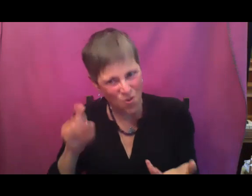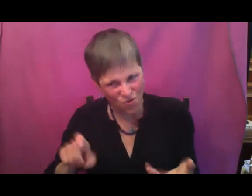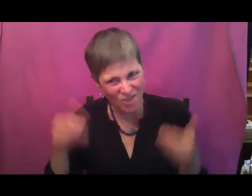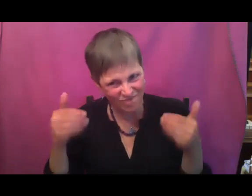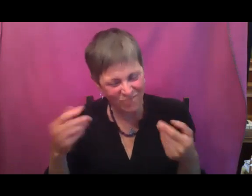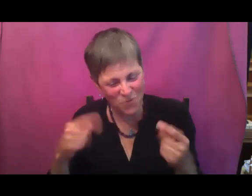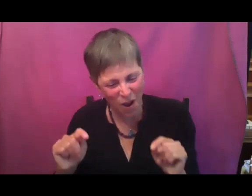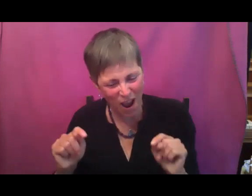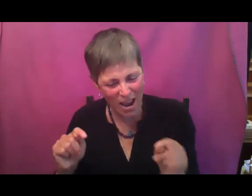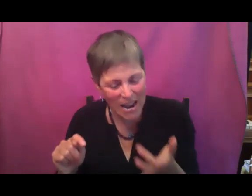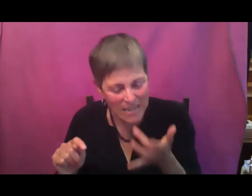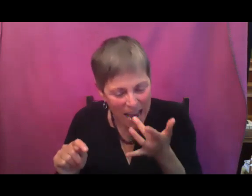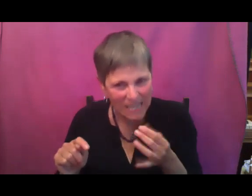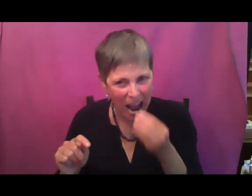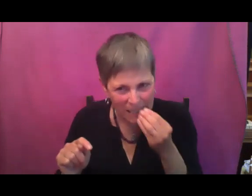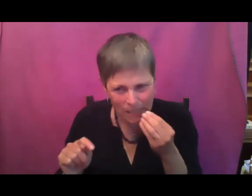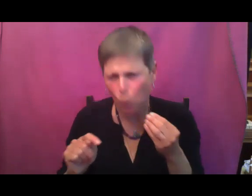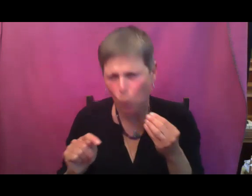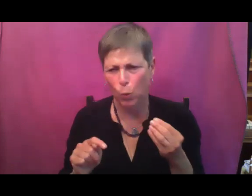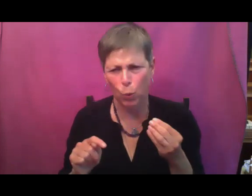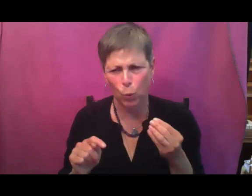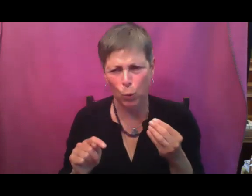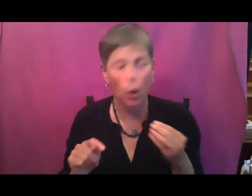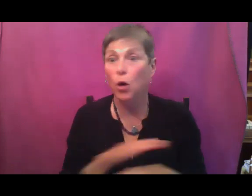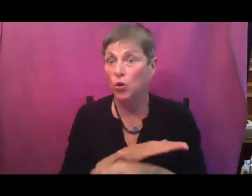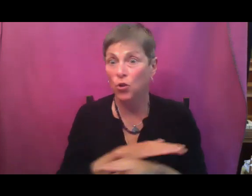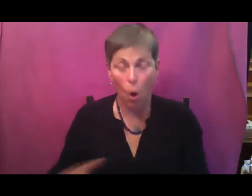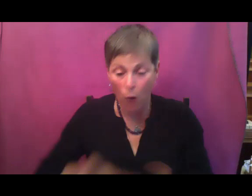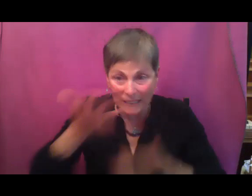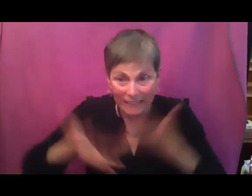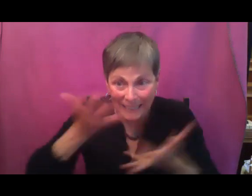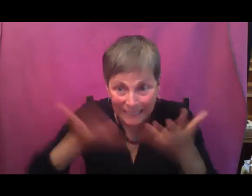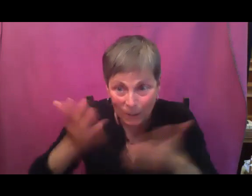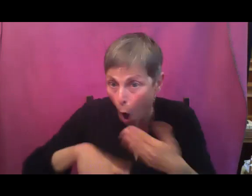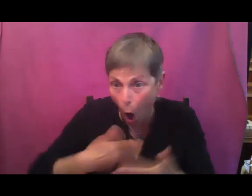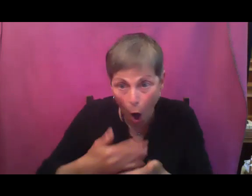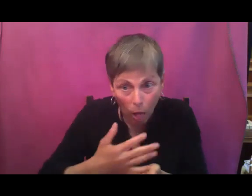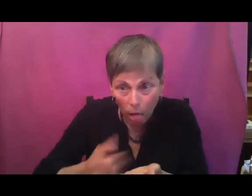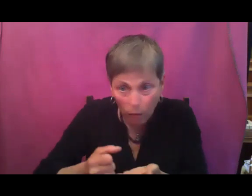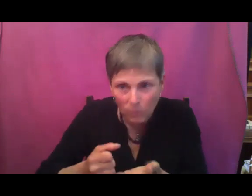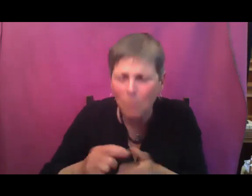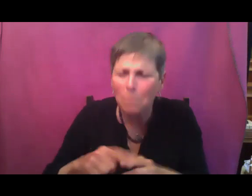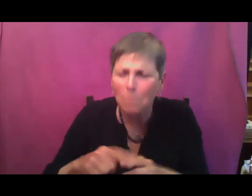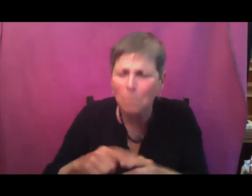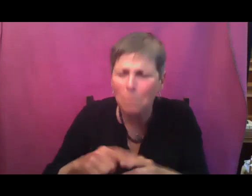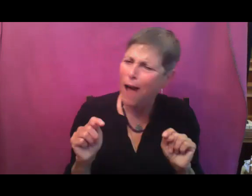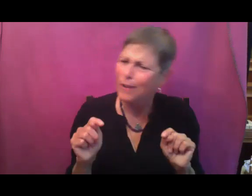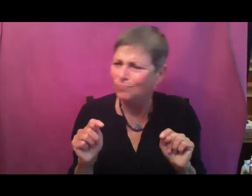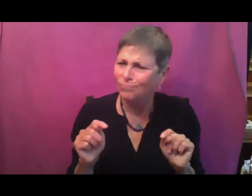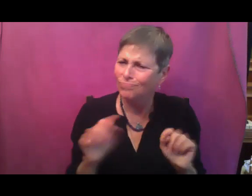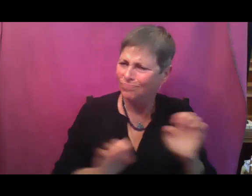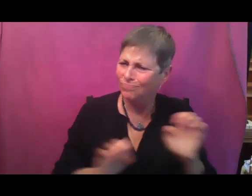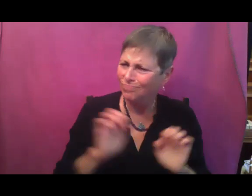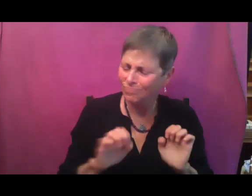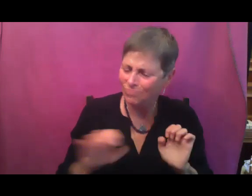It's they're not, you don't want to make a habit out of it or entire salad out of it, but give it a try. They're actually kind of delightful and your